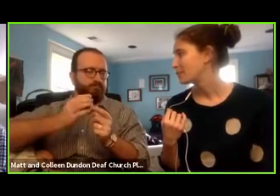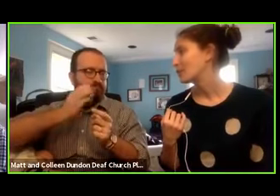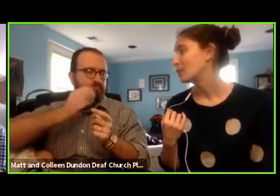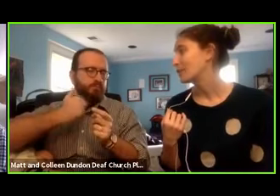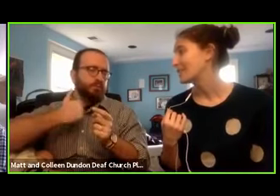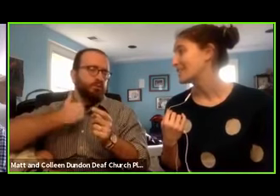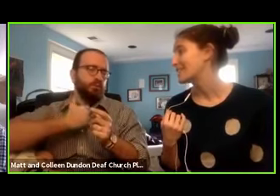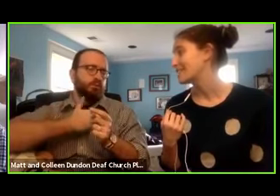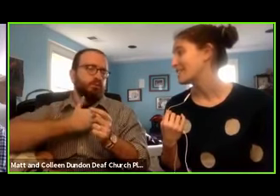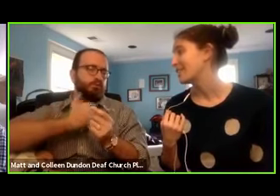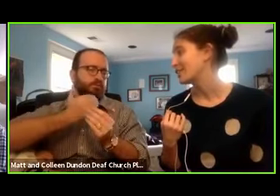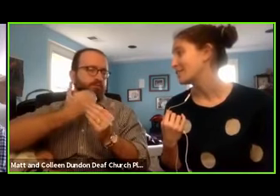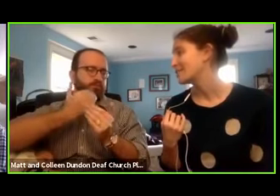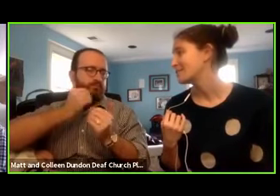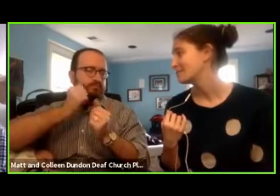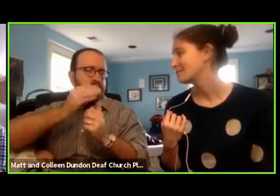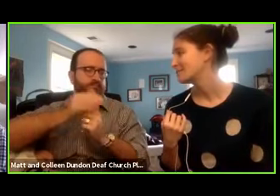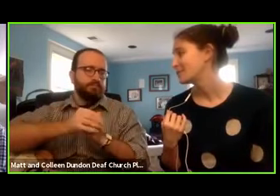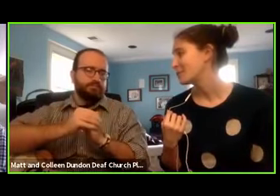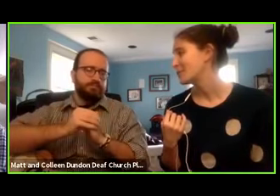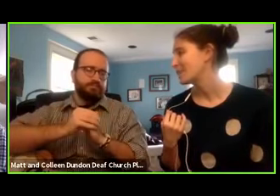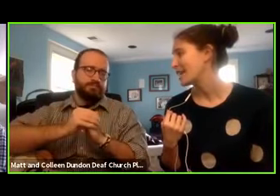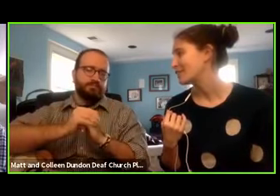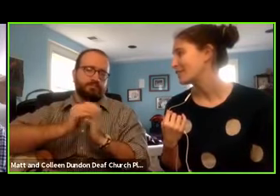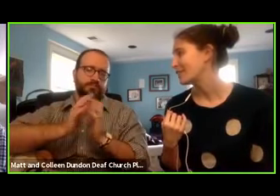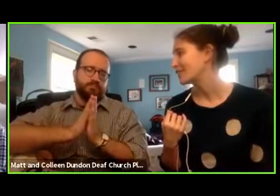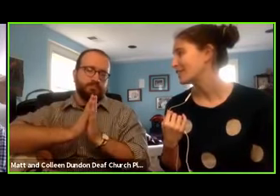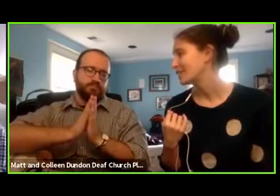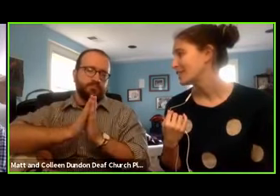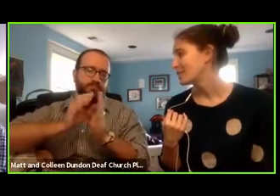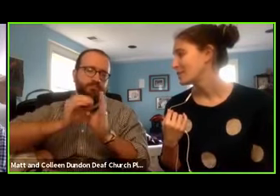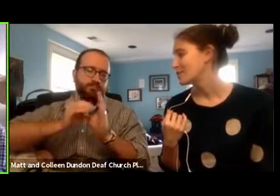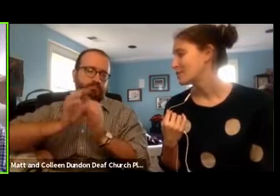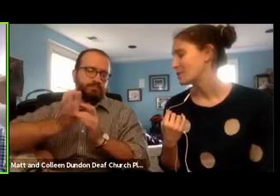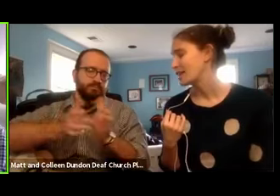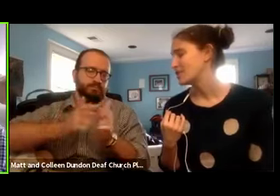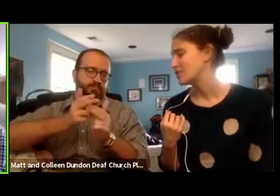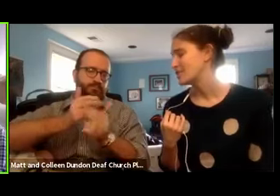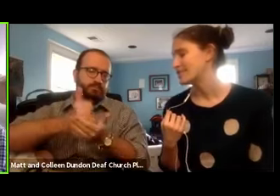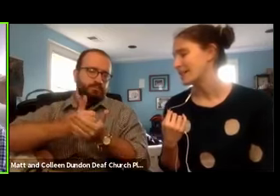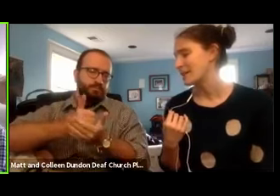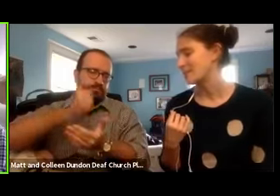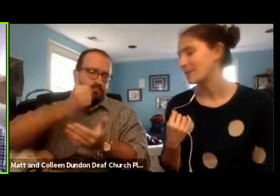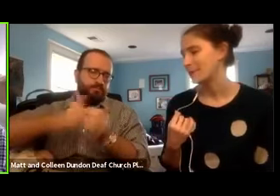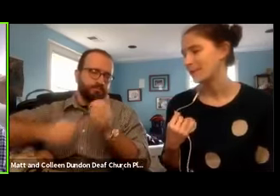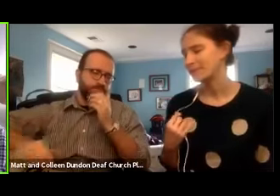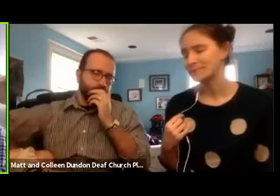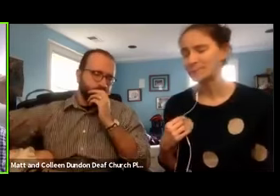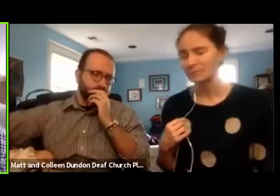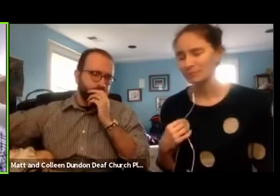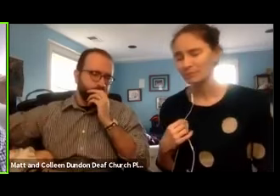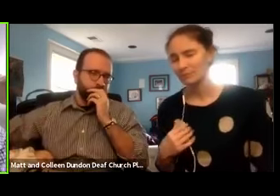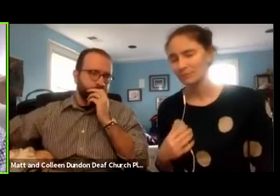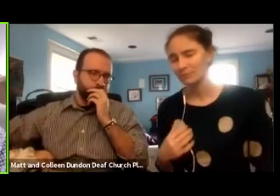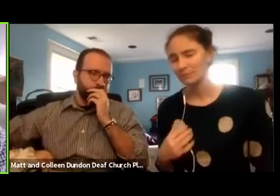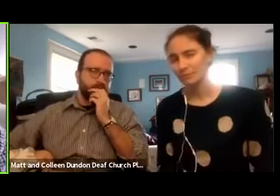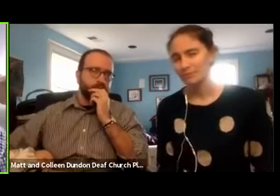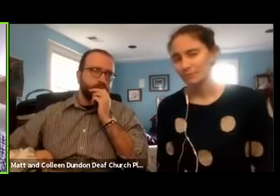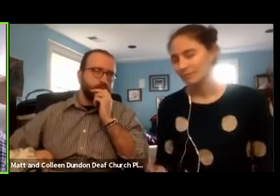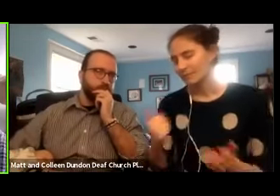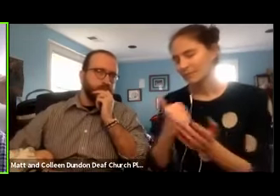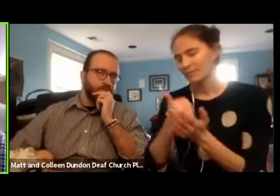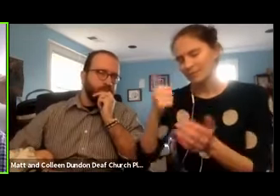For your willingness to hear us. We thank you, Father. We just pray in Jesus name. Amen. Amen.